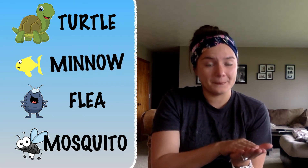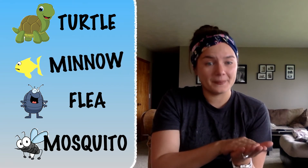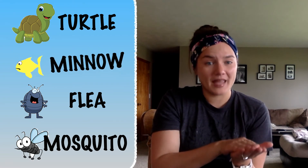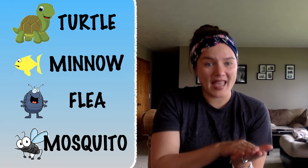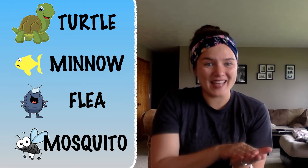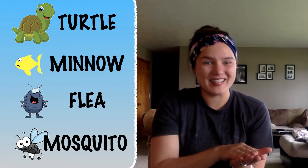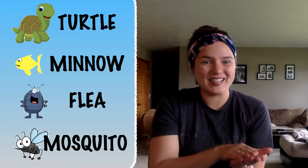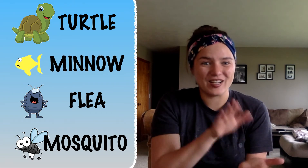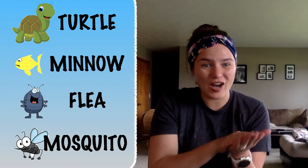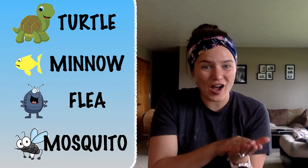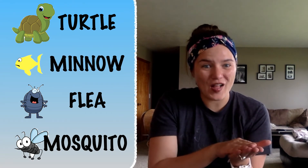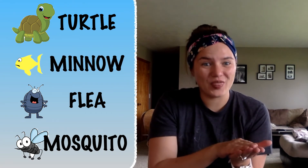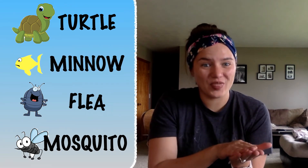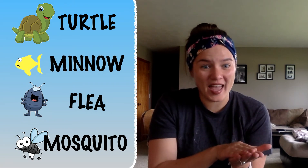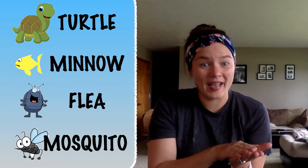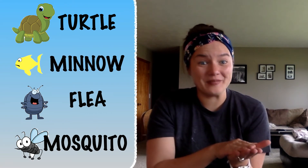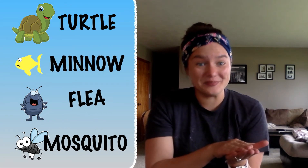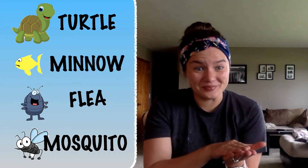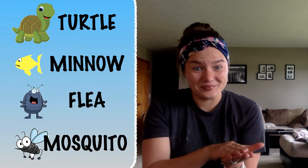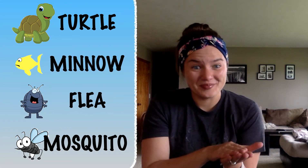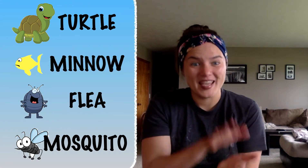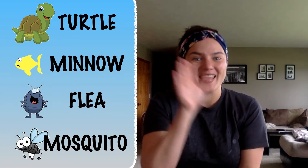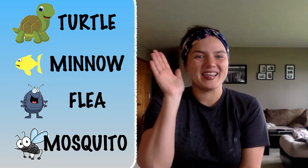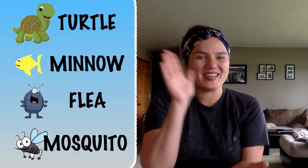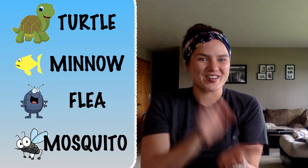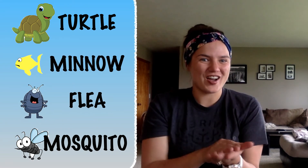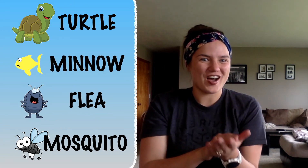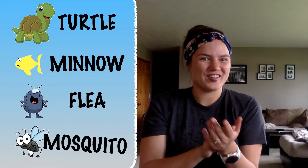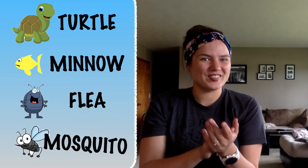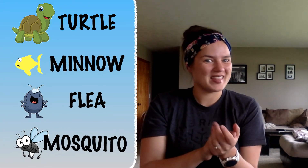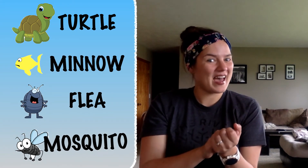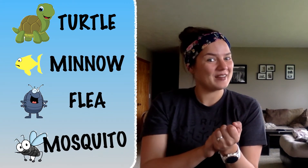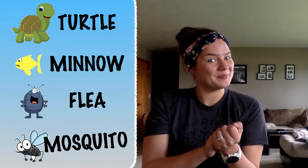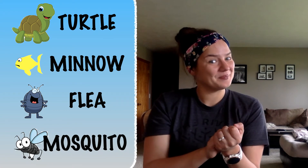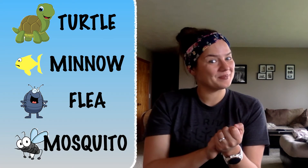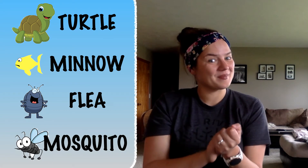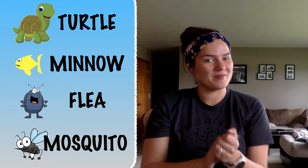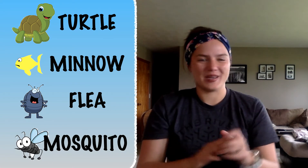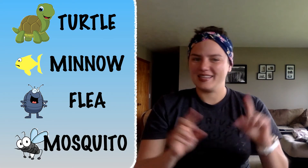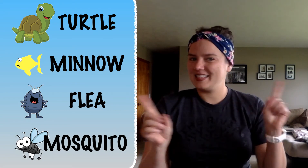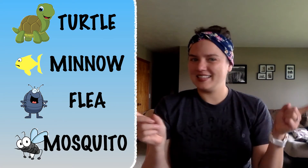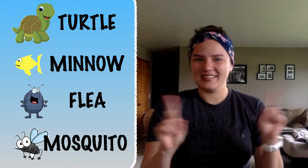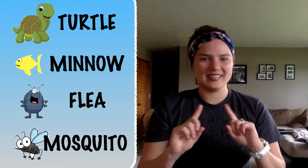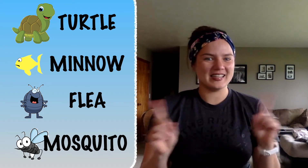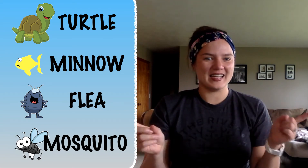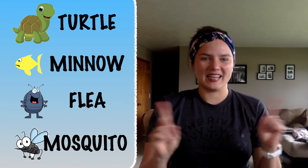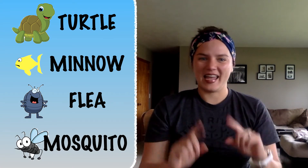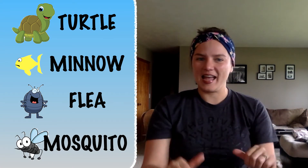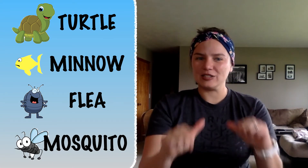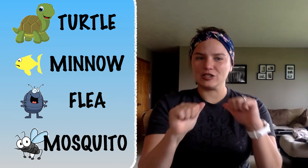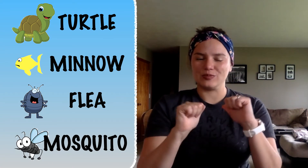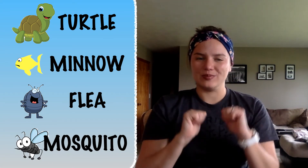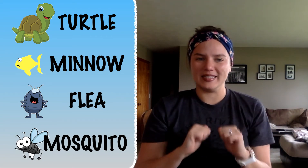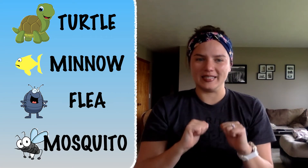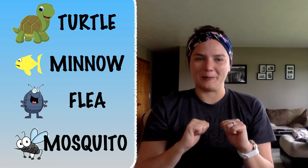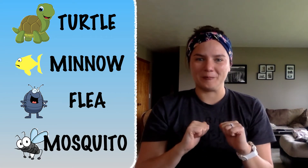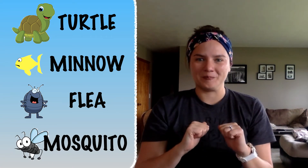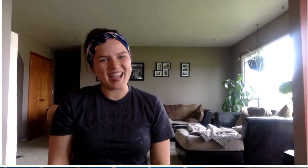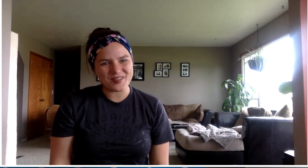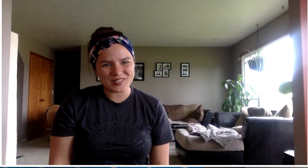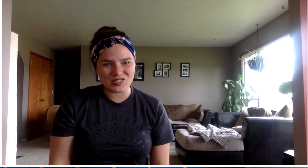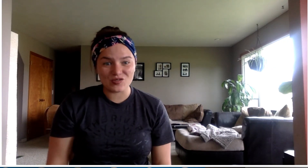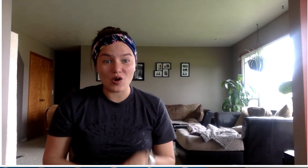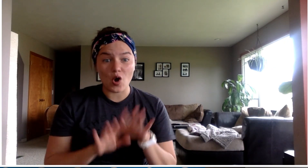and he caught that. He caught that but he didn't catch me.